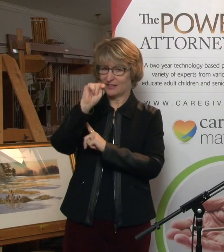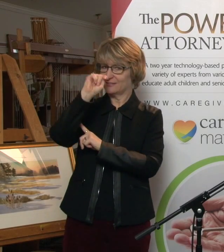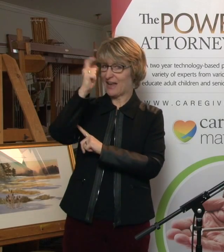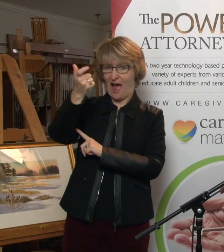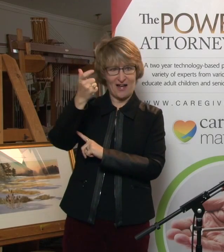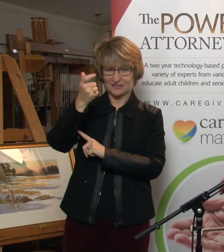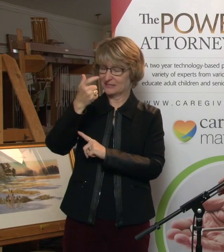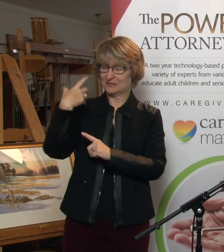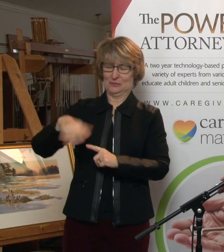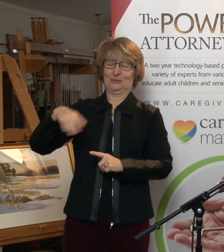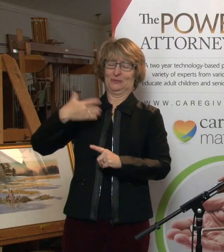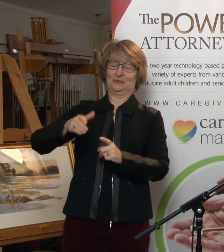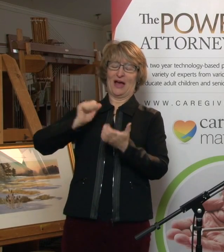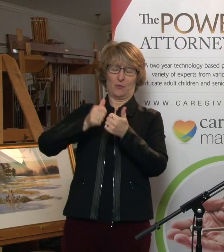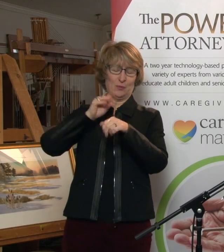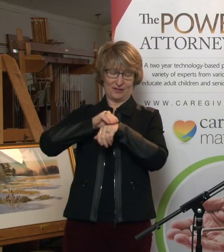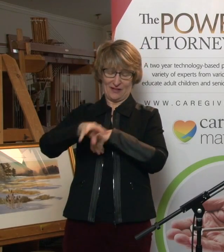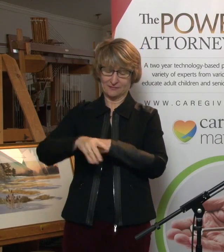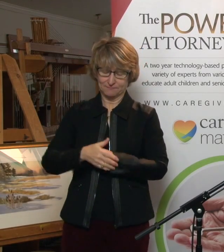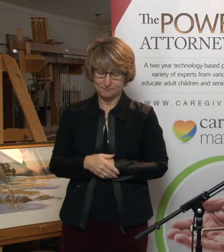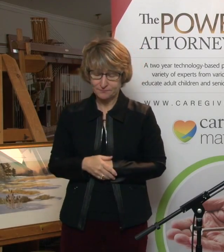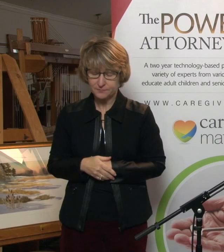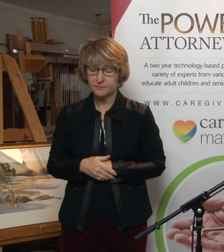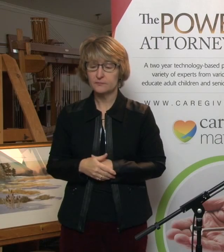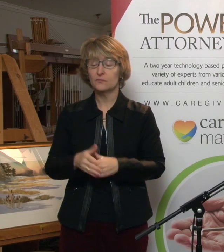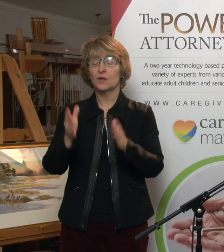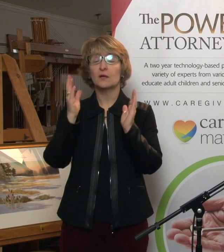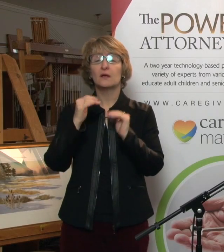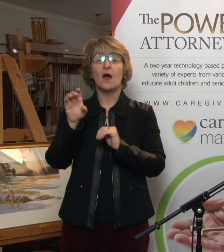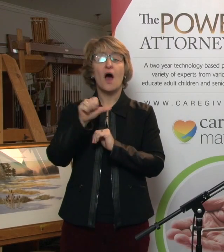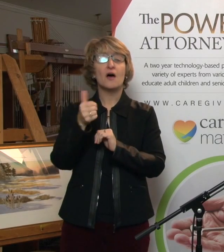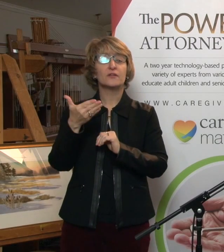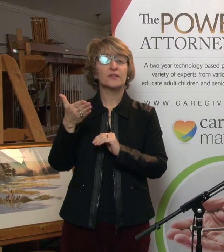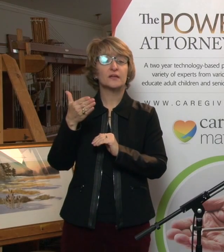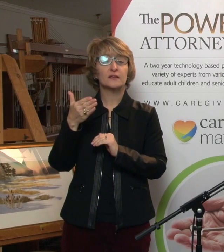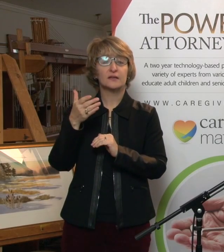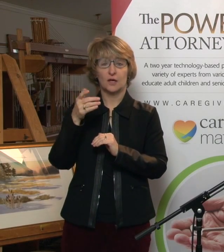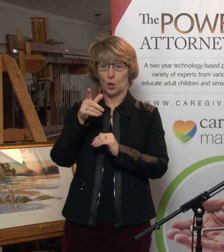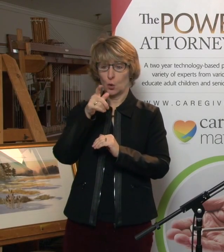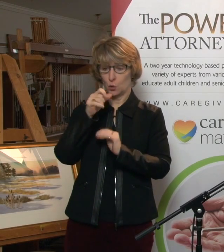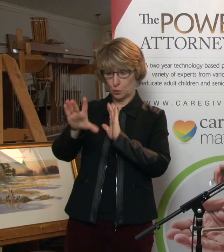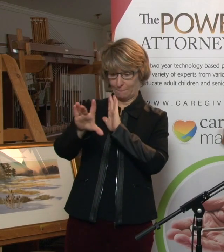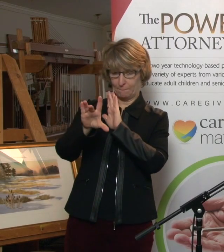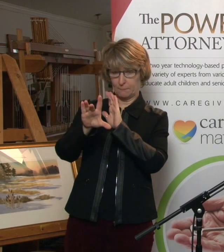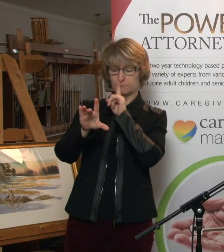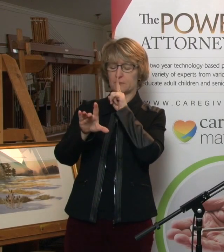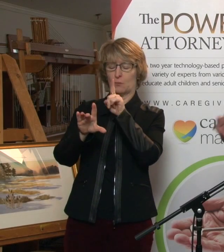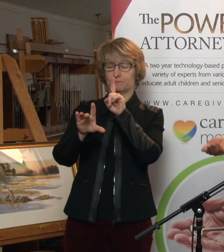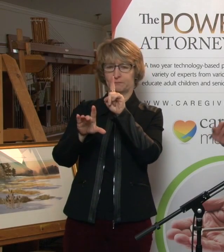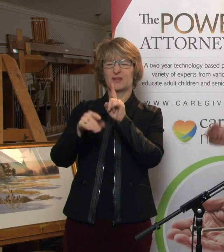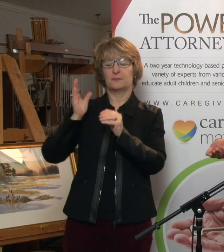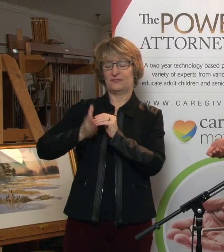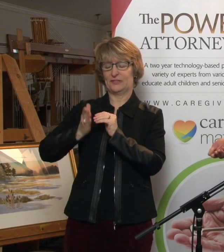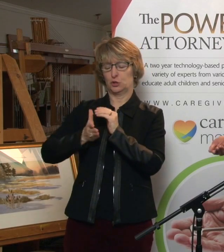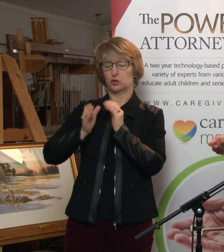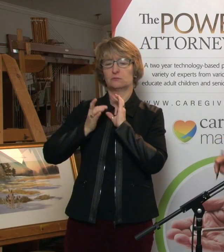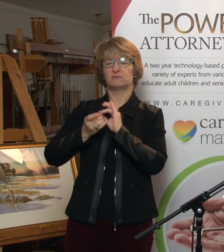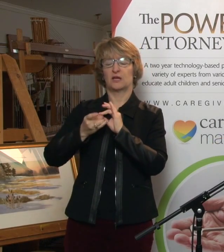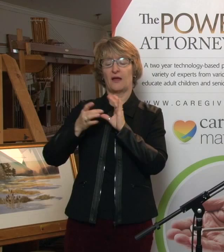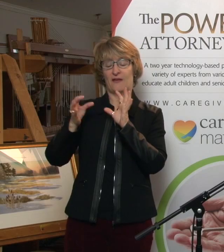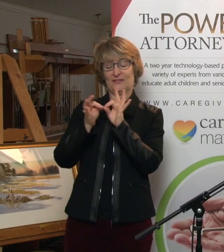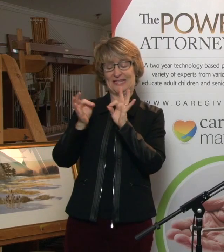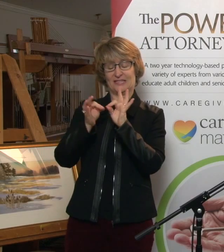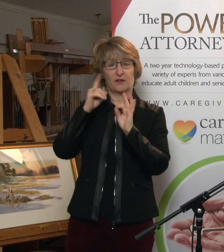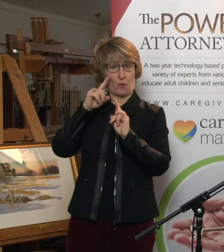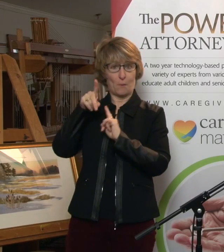it's not quite as good as it may look. Another thing to think about with choosing an executor, no, sorry, let me finish the fees with powers of attorney.